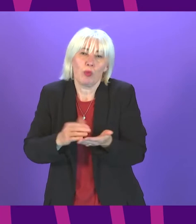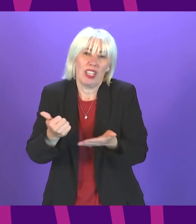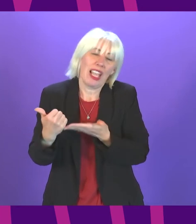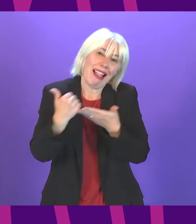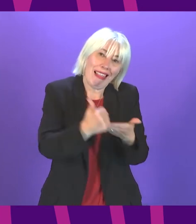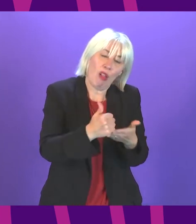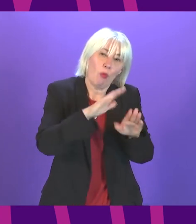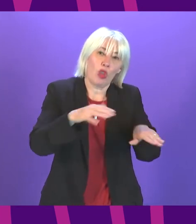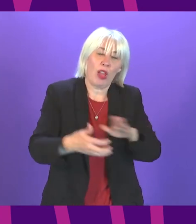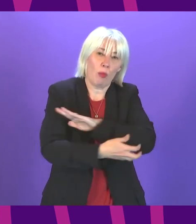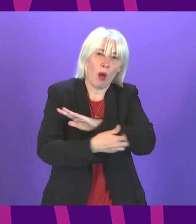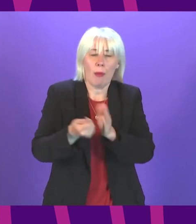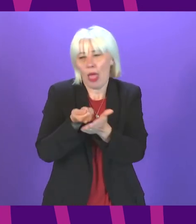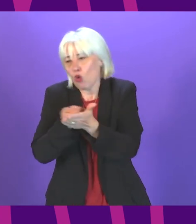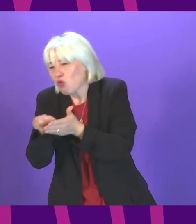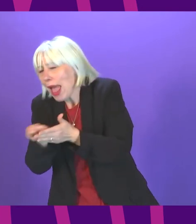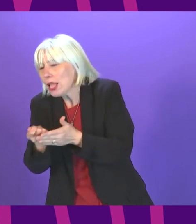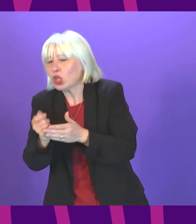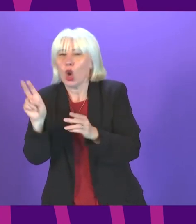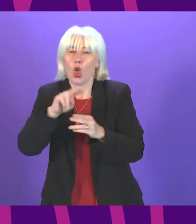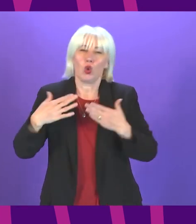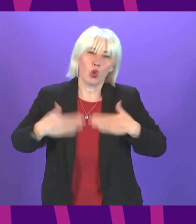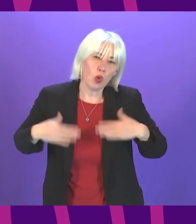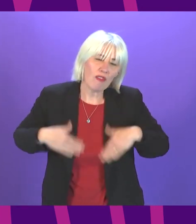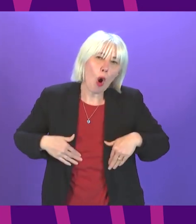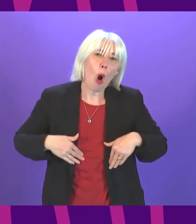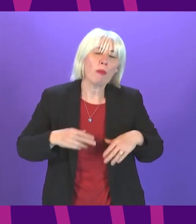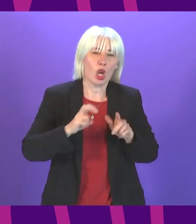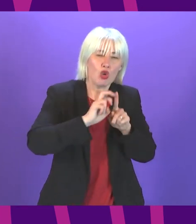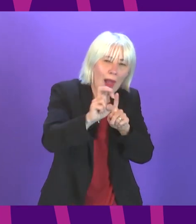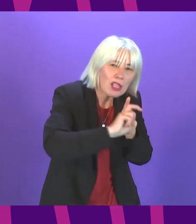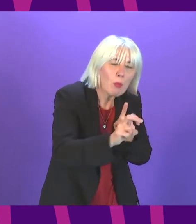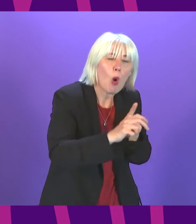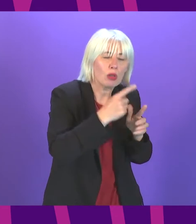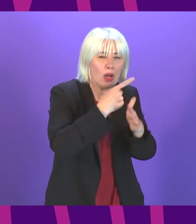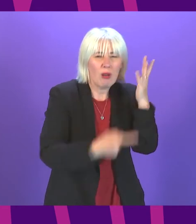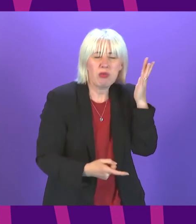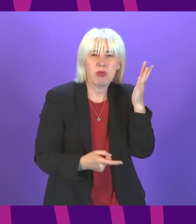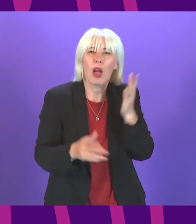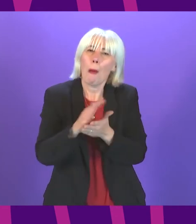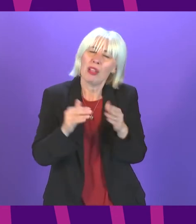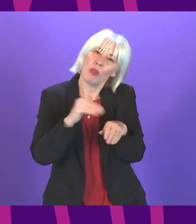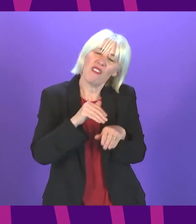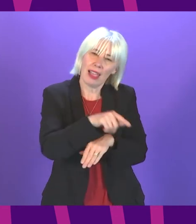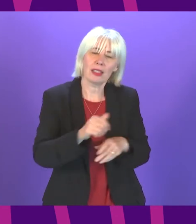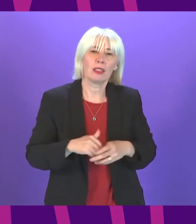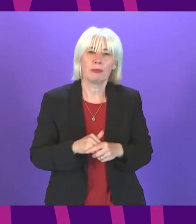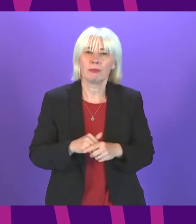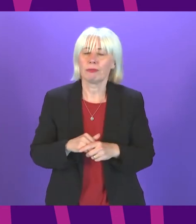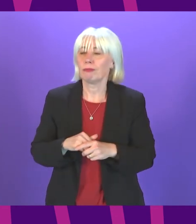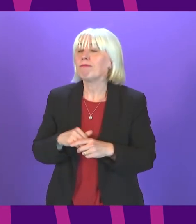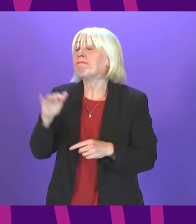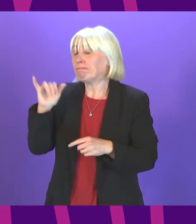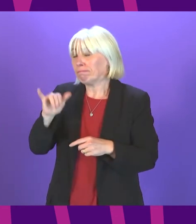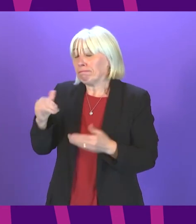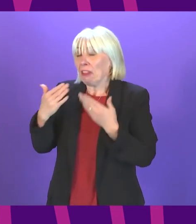tackling child poverty from rents to school uniforms to public transport costs and many more Pam Duncan Glansworth Thank you